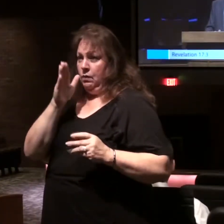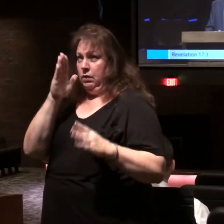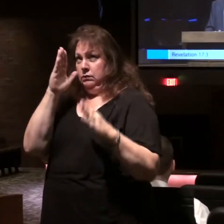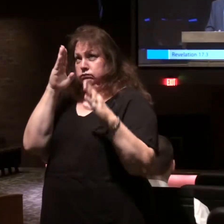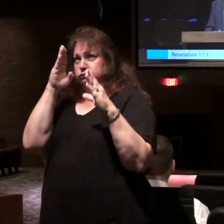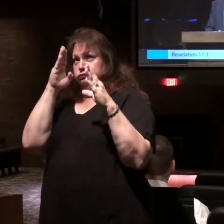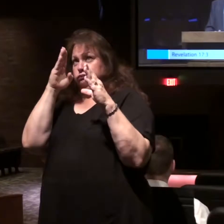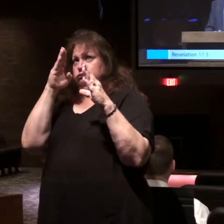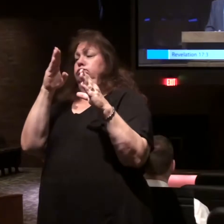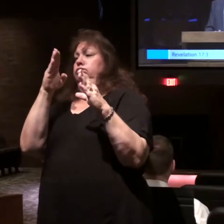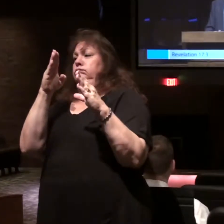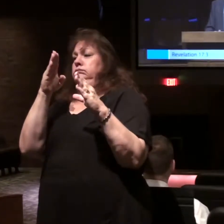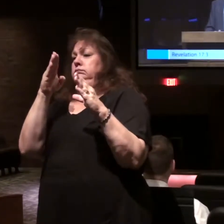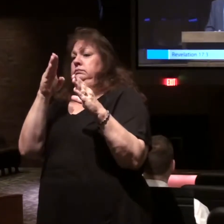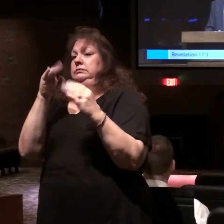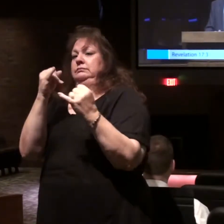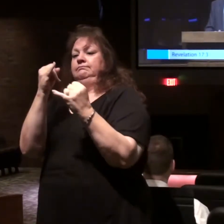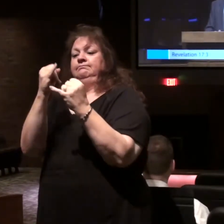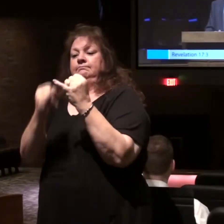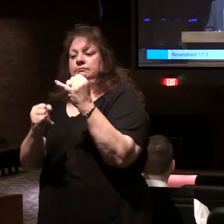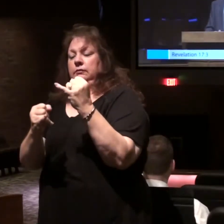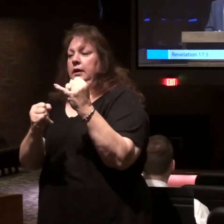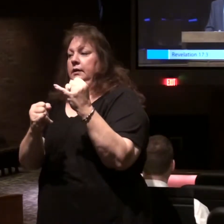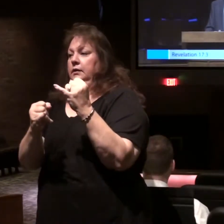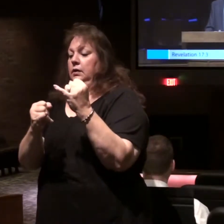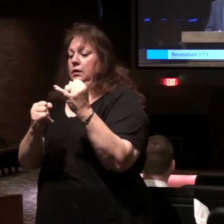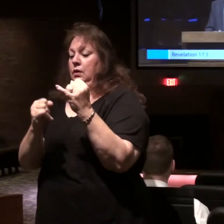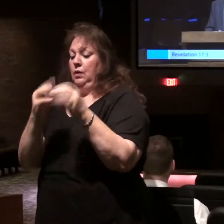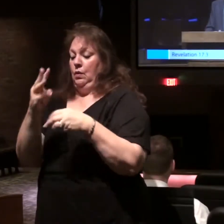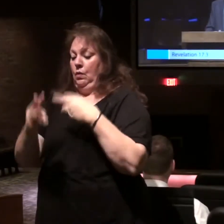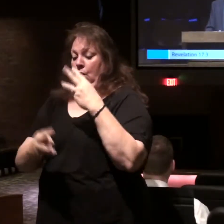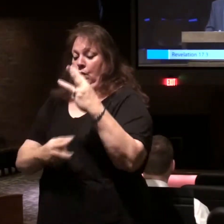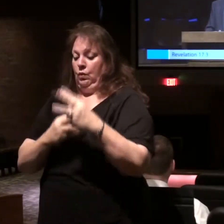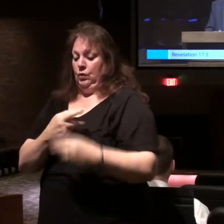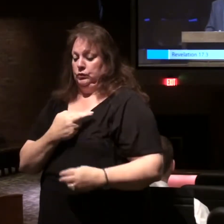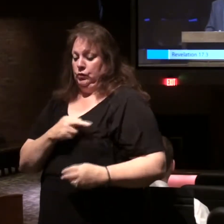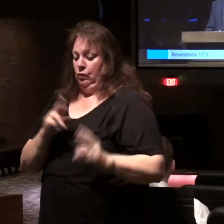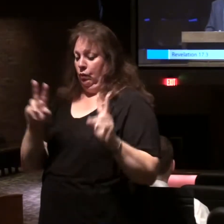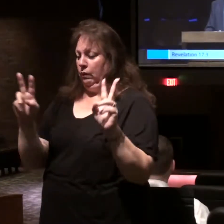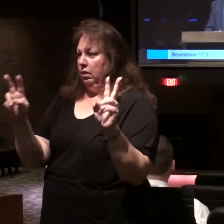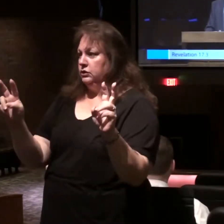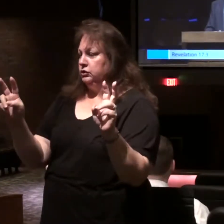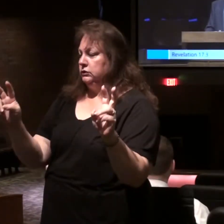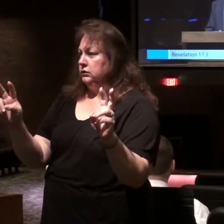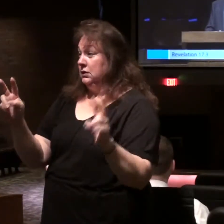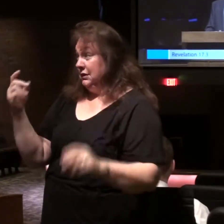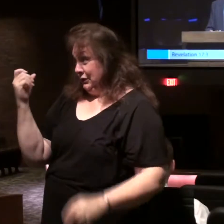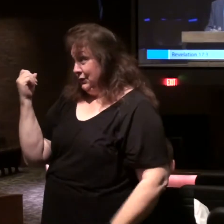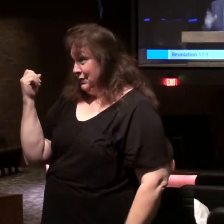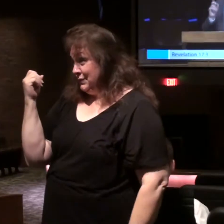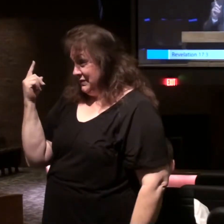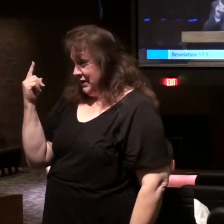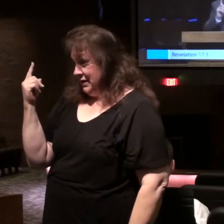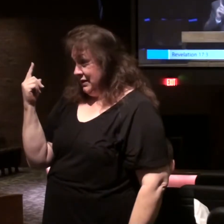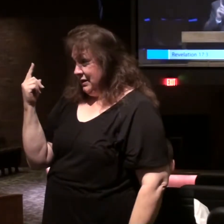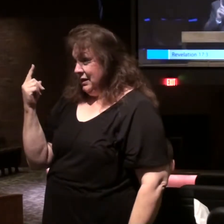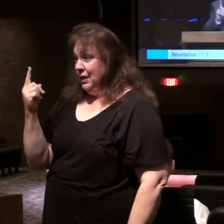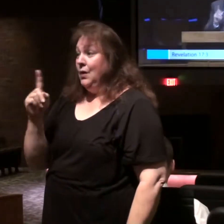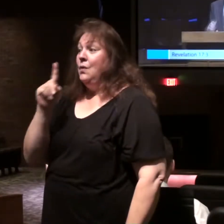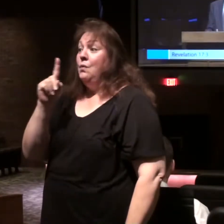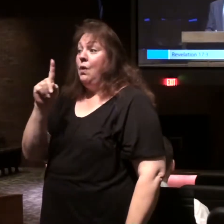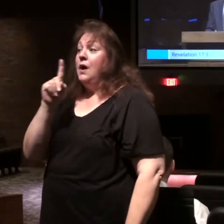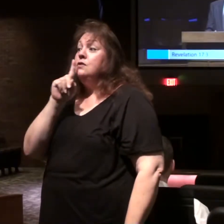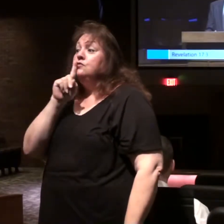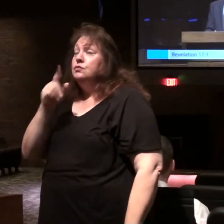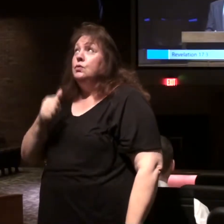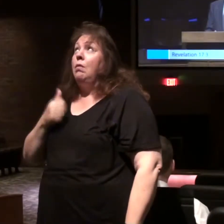focus in this final form of world religion. You understand, there is only one true